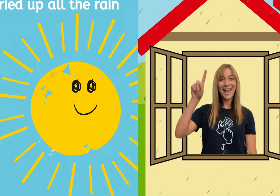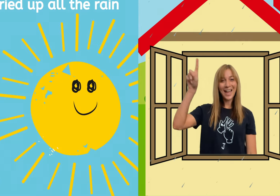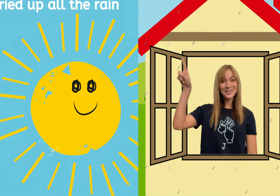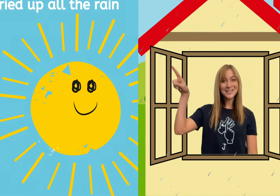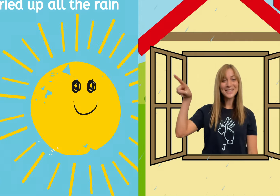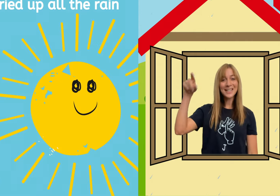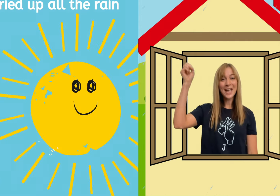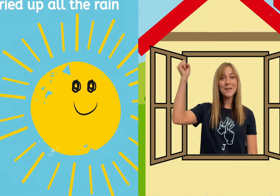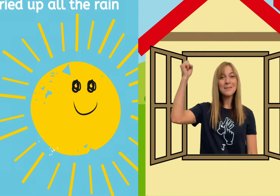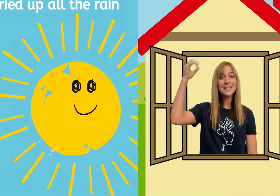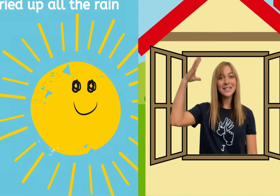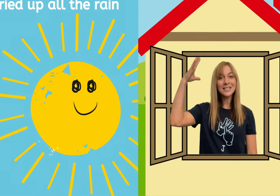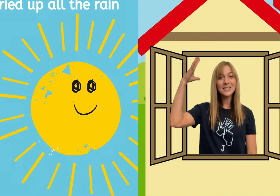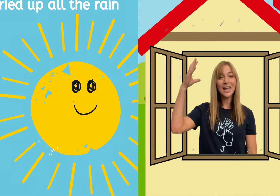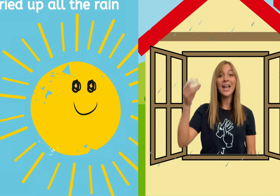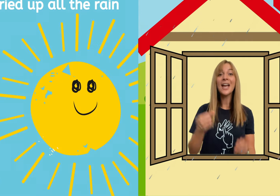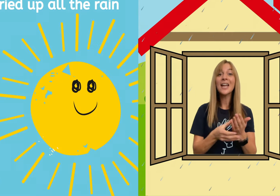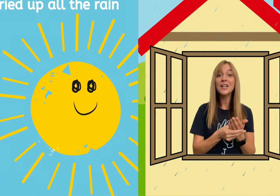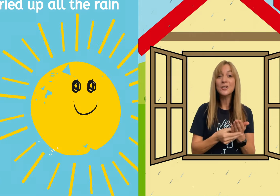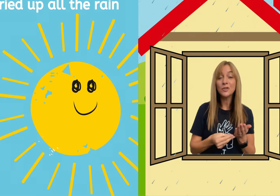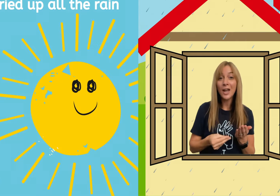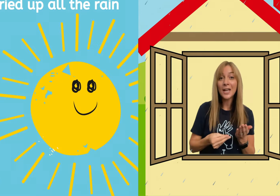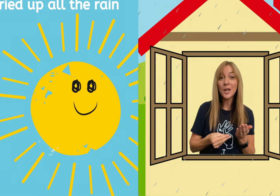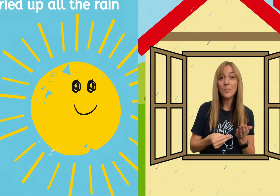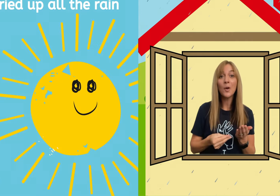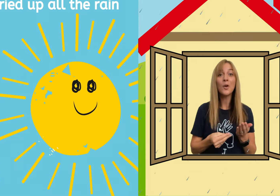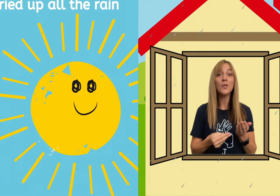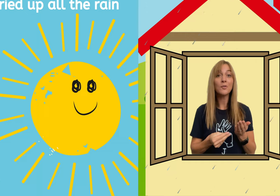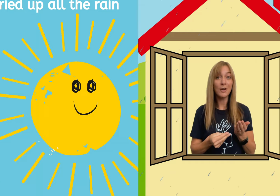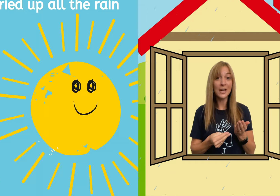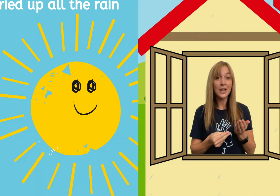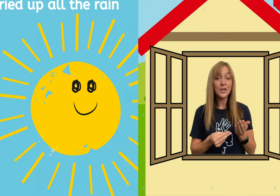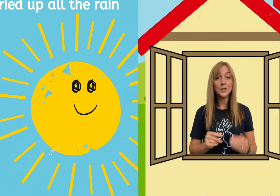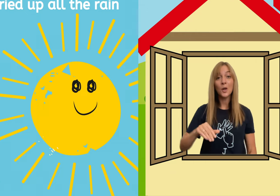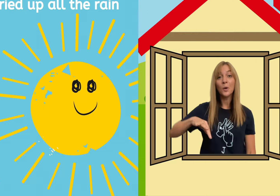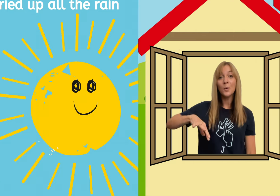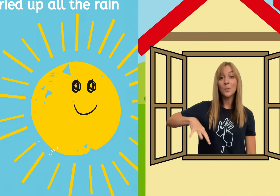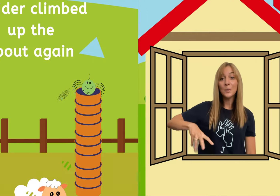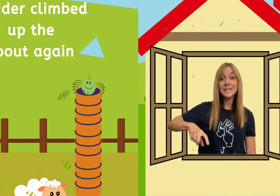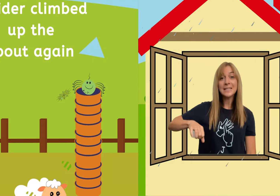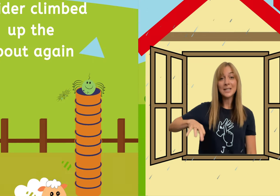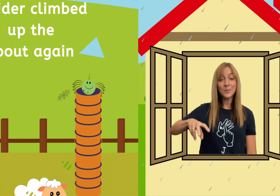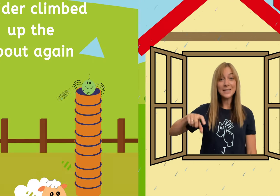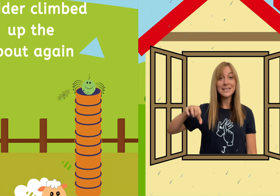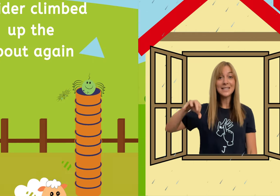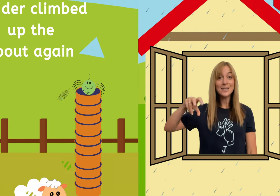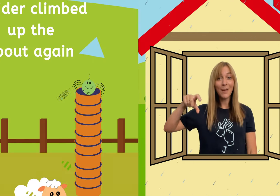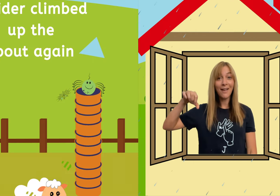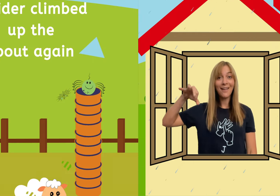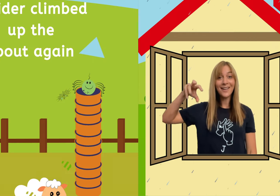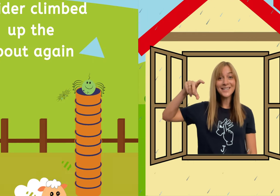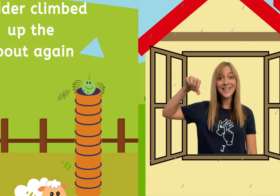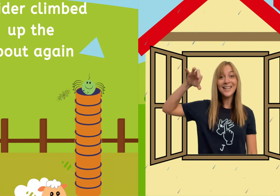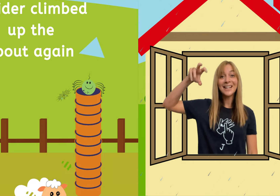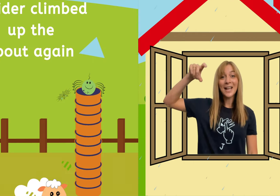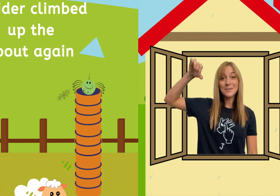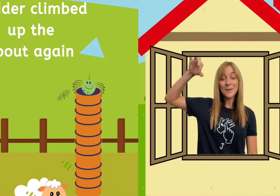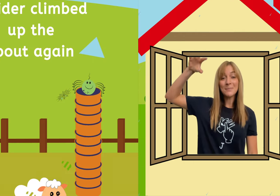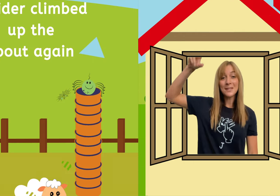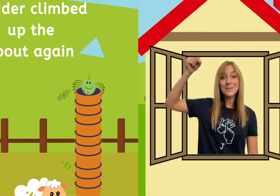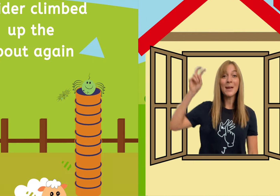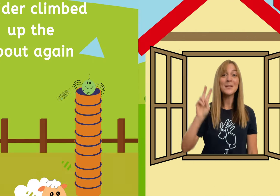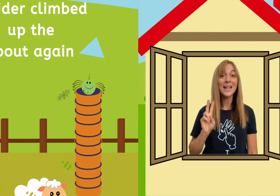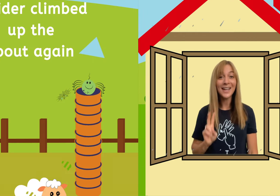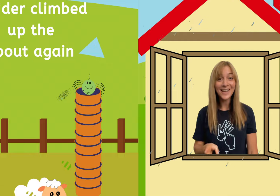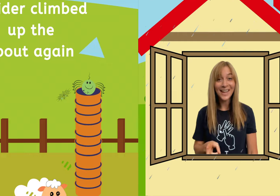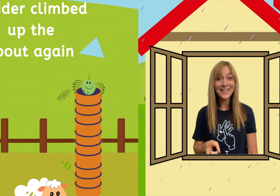Out came the sunshine and dried up all the rain So Wincy Wincy Spider climbed